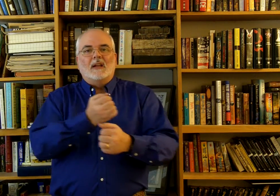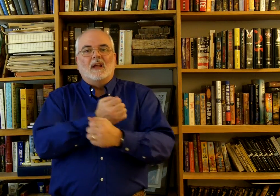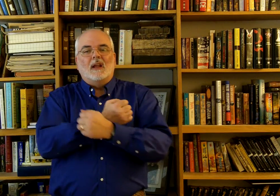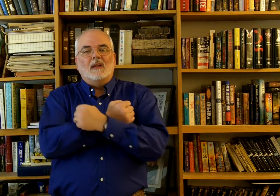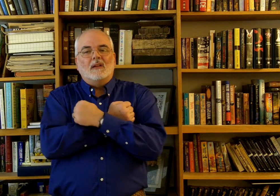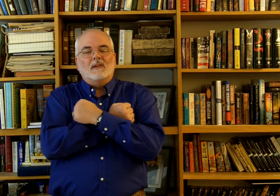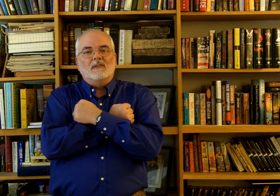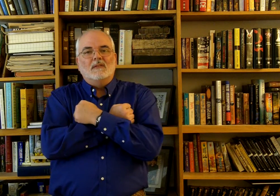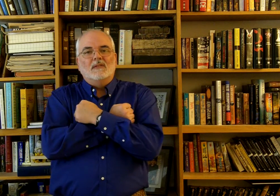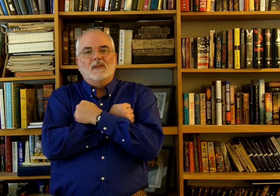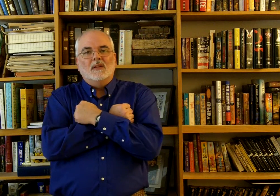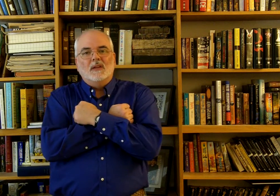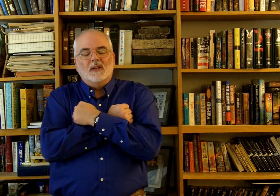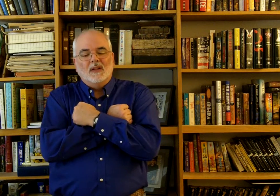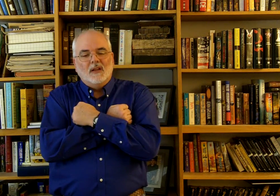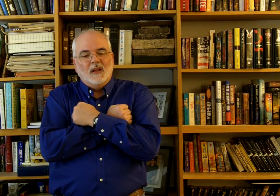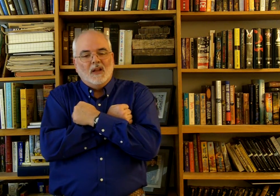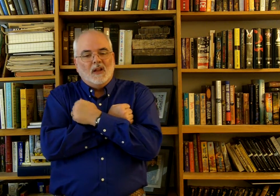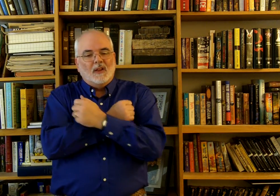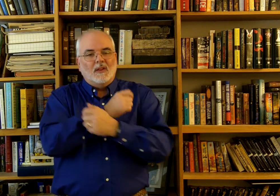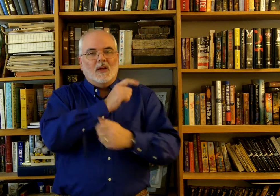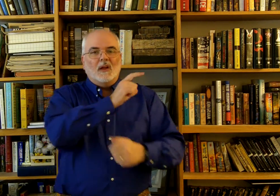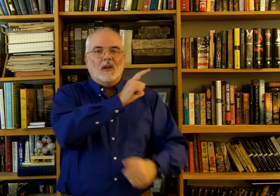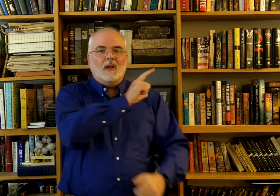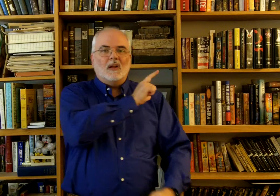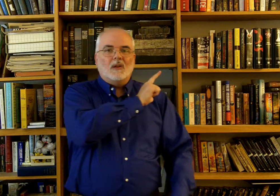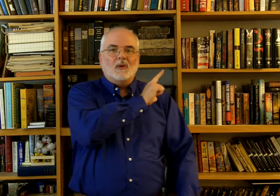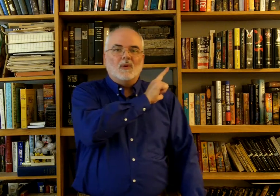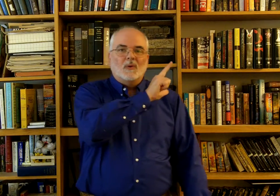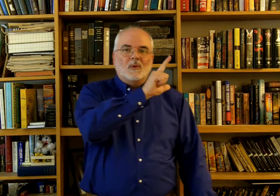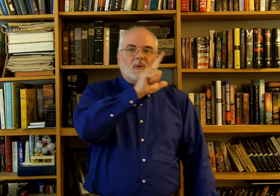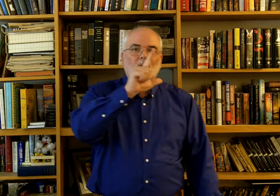love the Lord